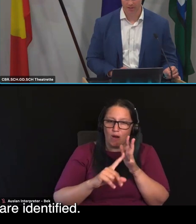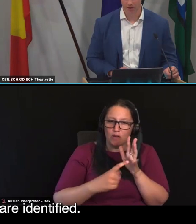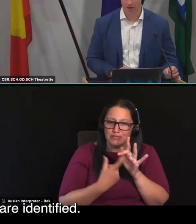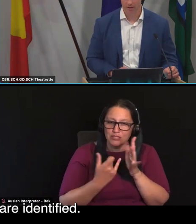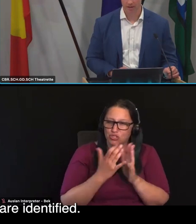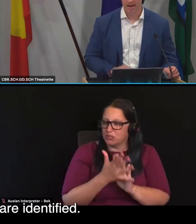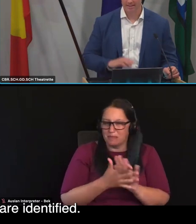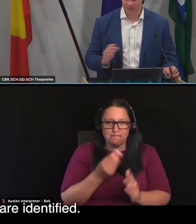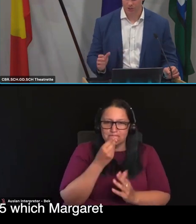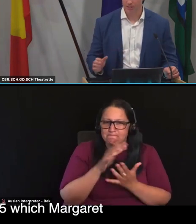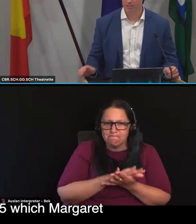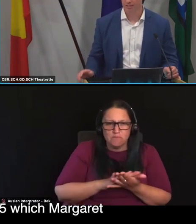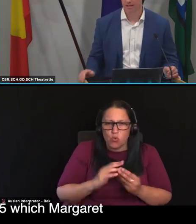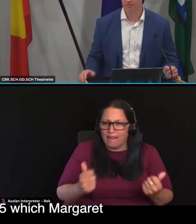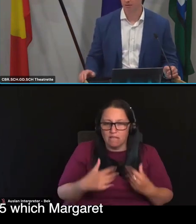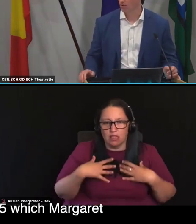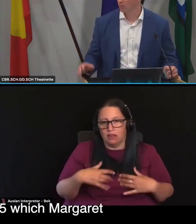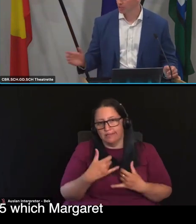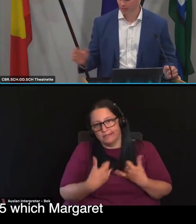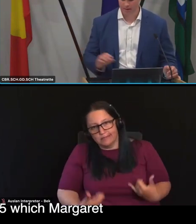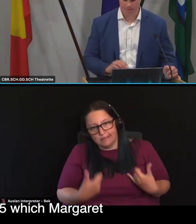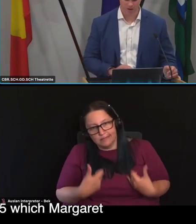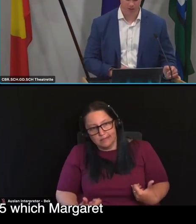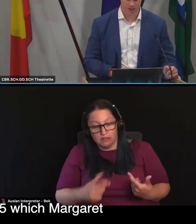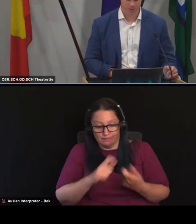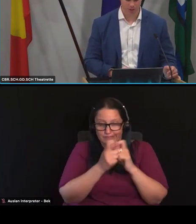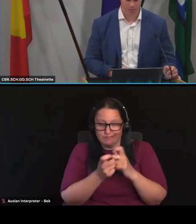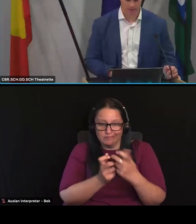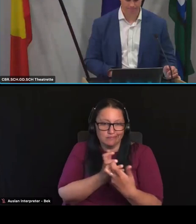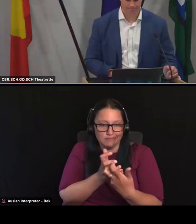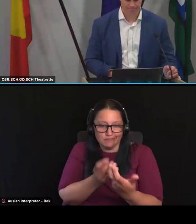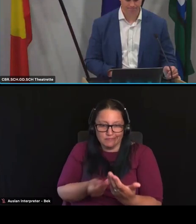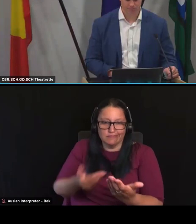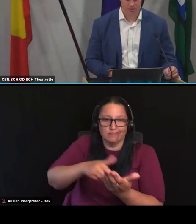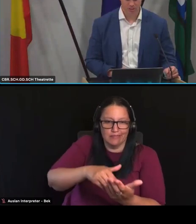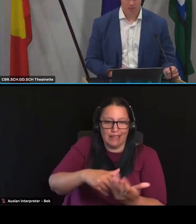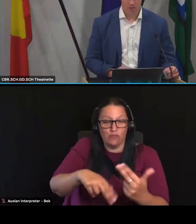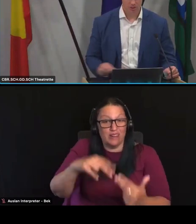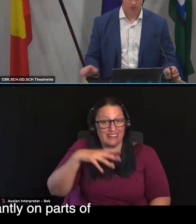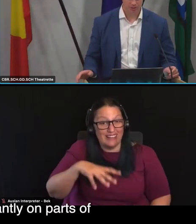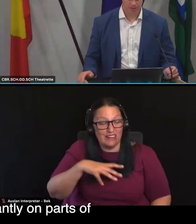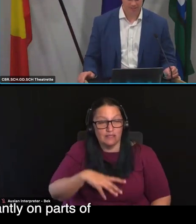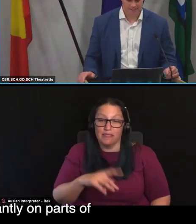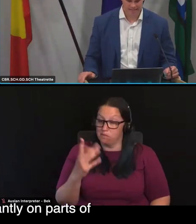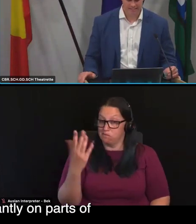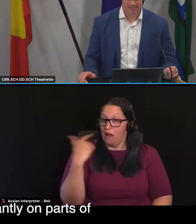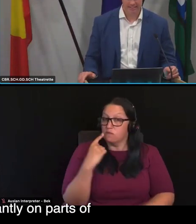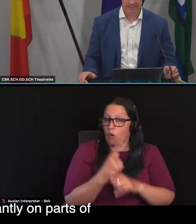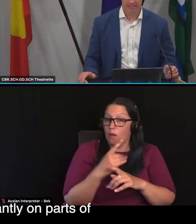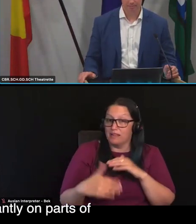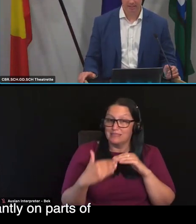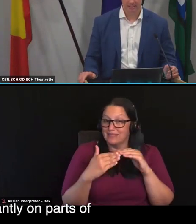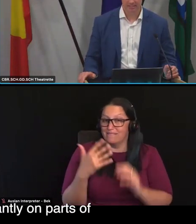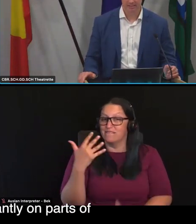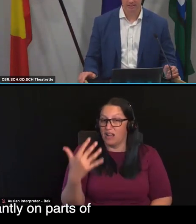concerns are identified. And that's addressed in standard five, which Margaret just spoke about. So standard